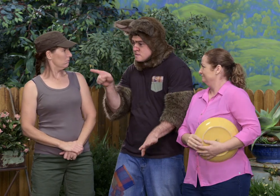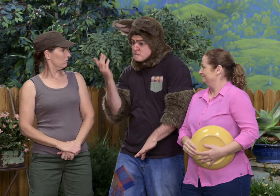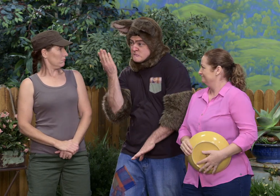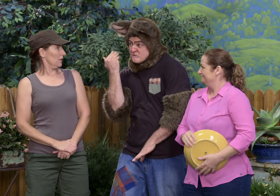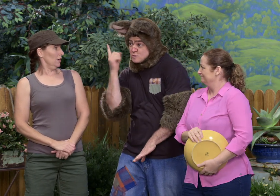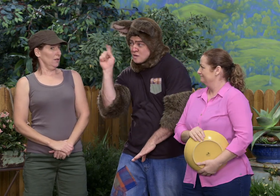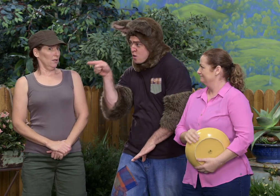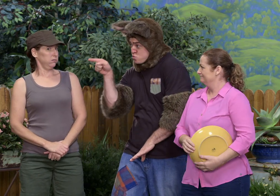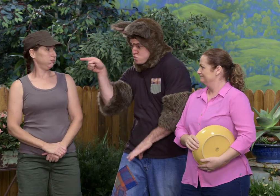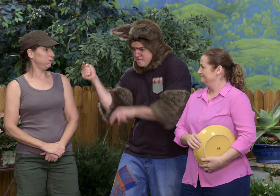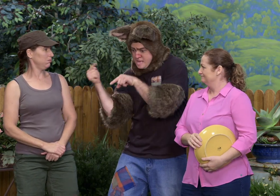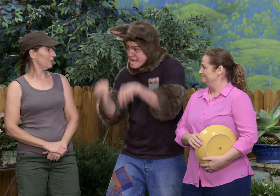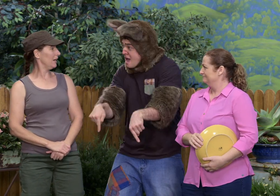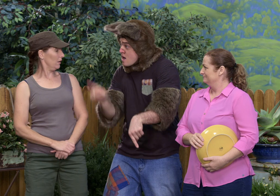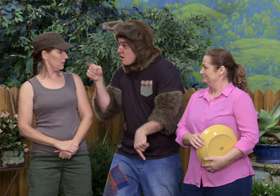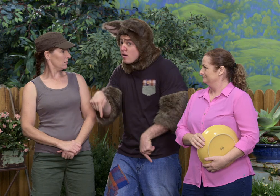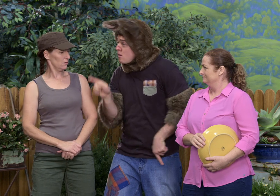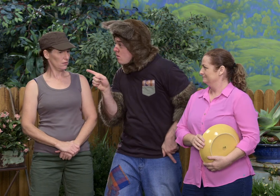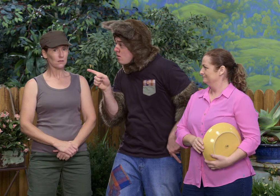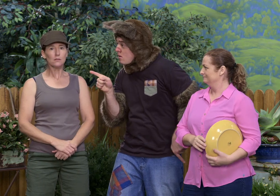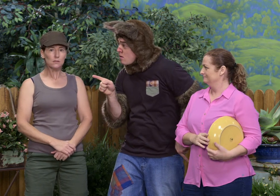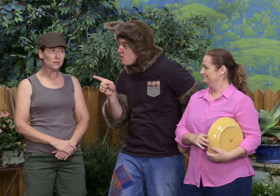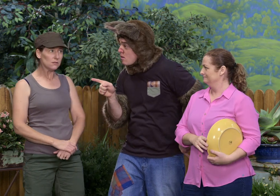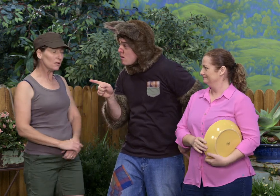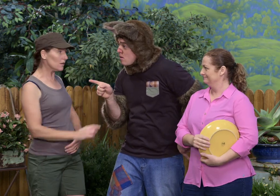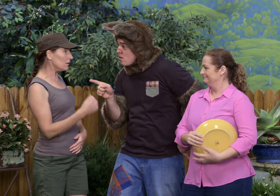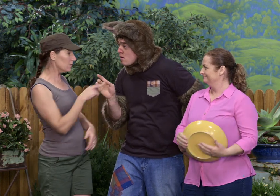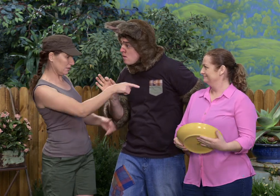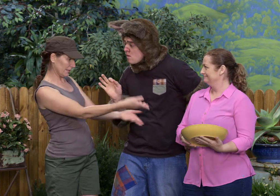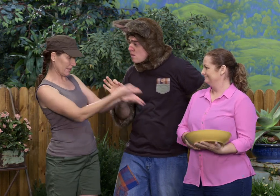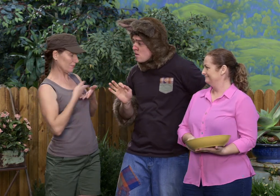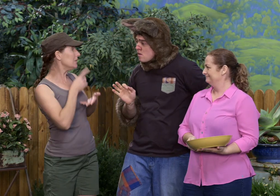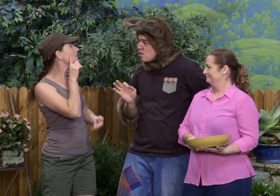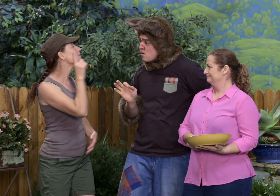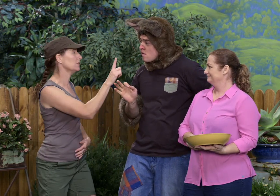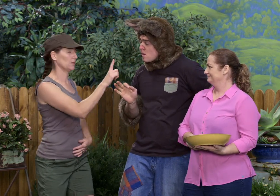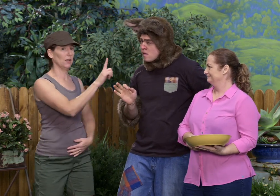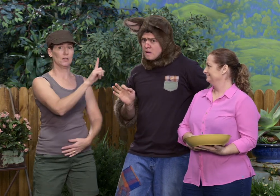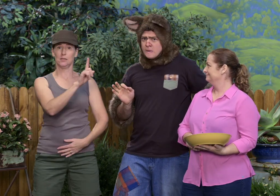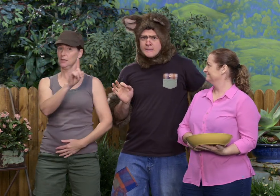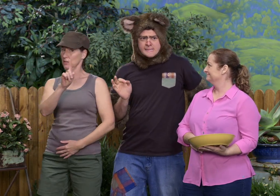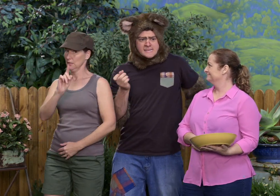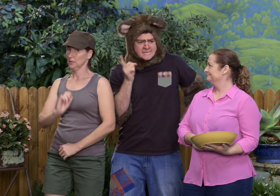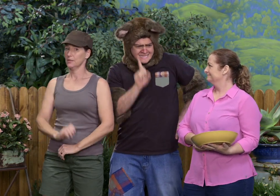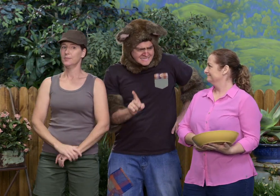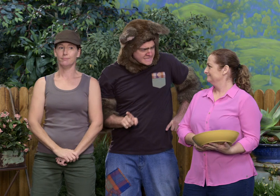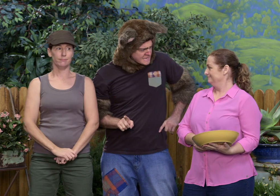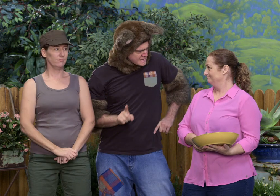Amanda, were you here earlier today? No. Sally gave that to me yesterday. Yesterday?